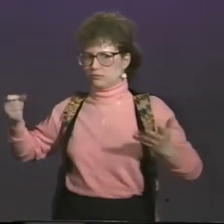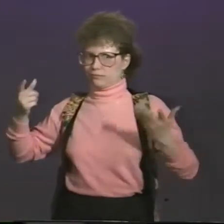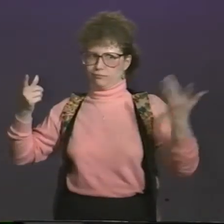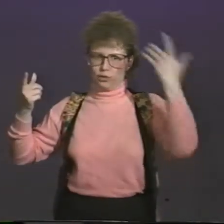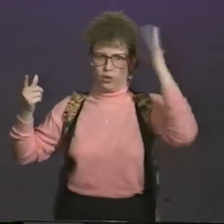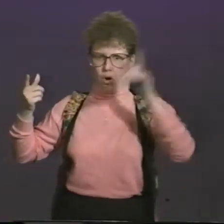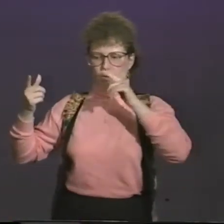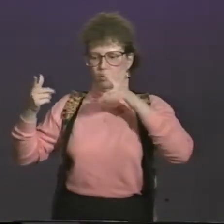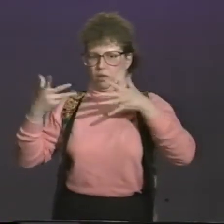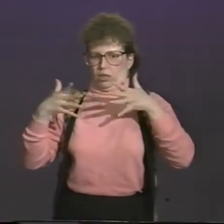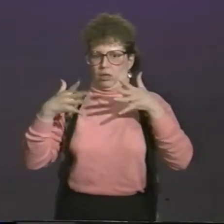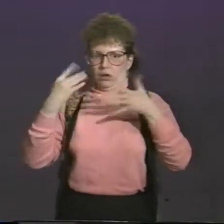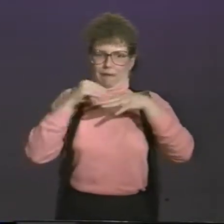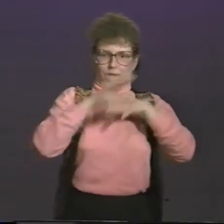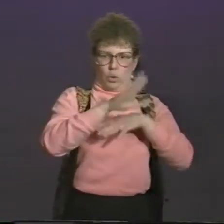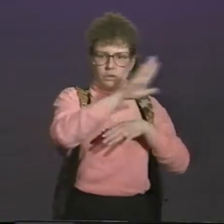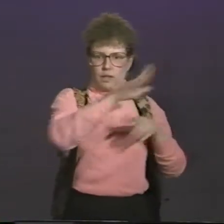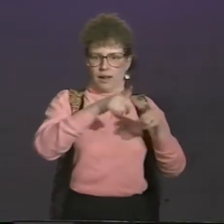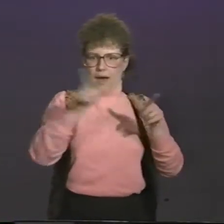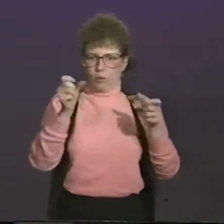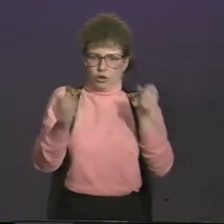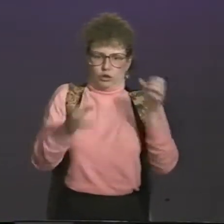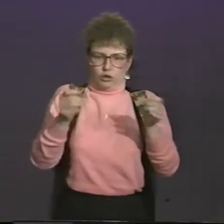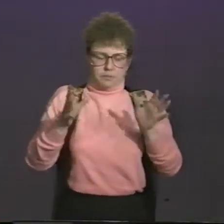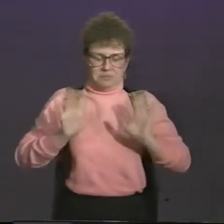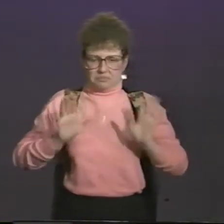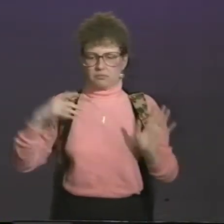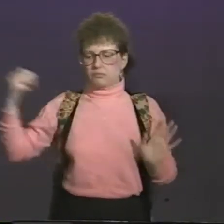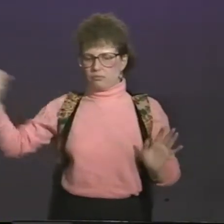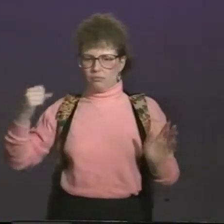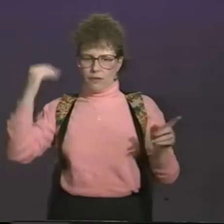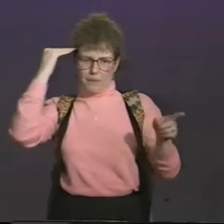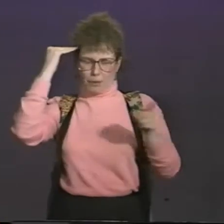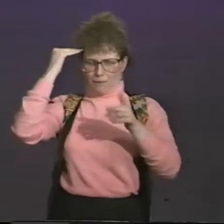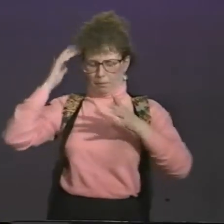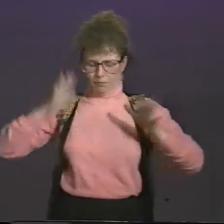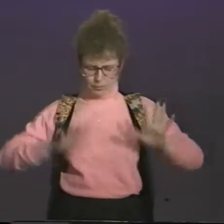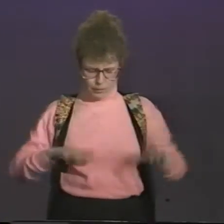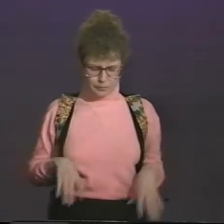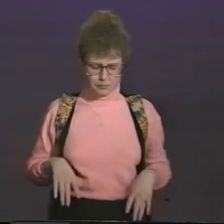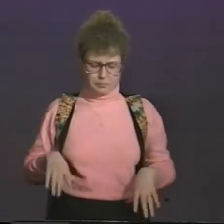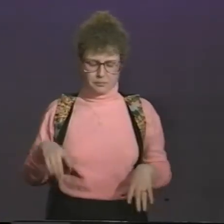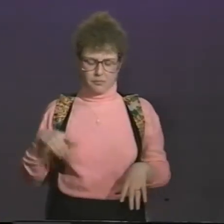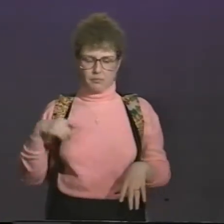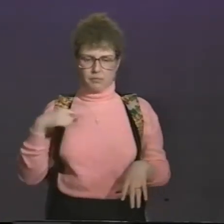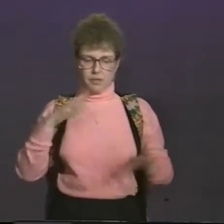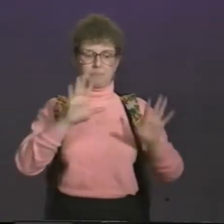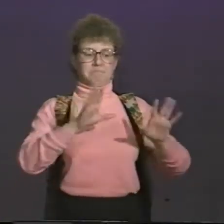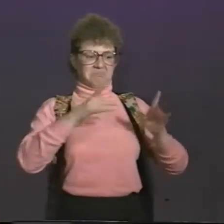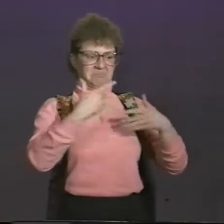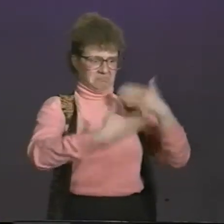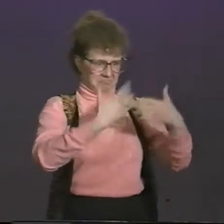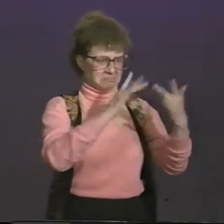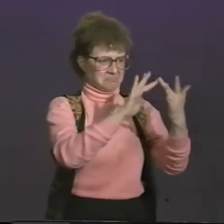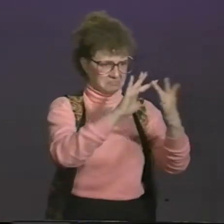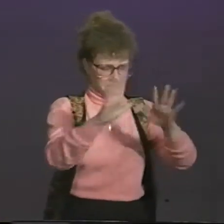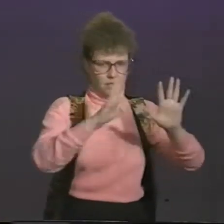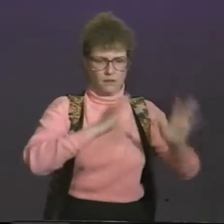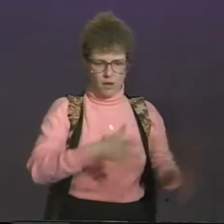If I had brought in just a friend from the university, it might have influenced their language choice and production. So